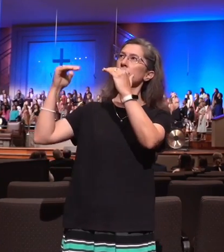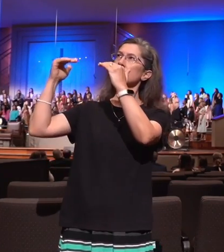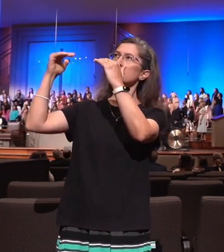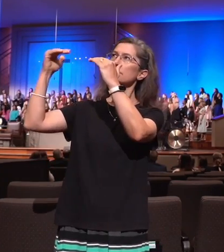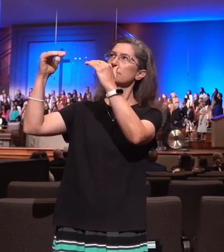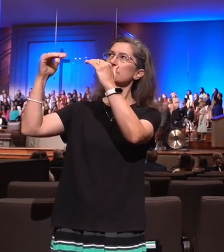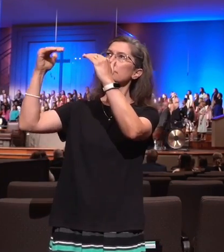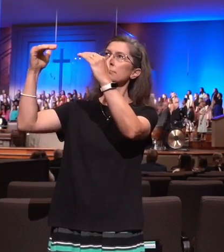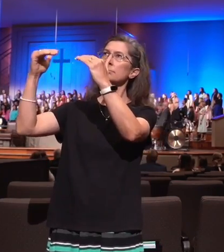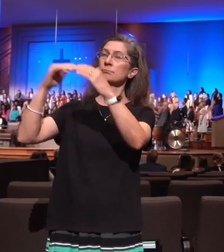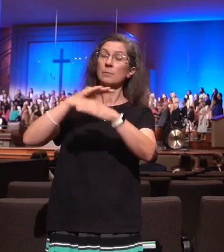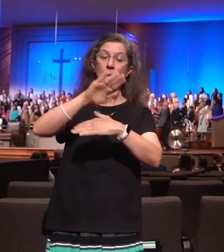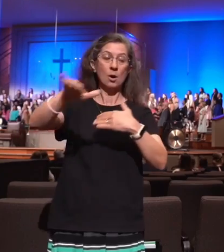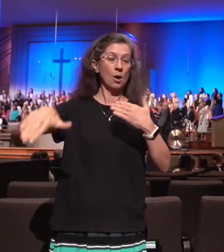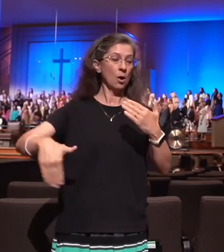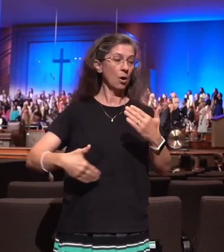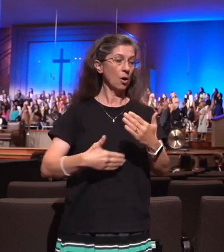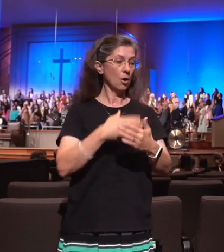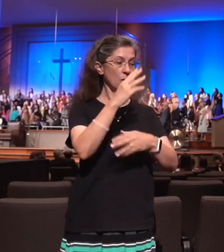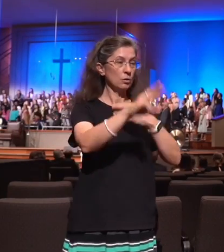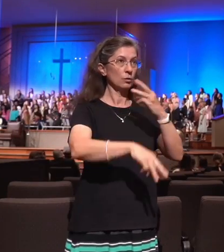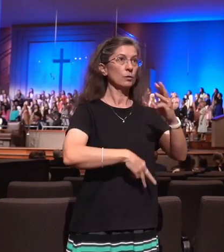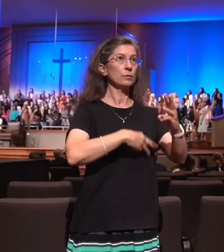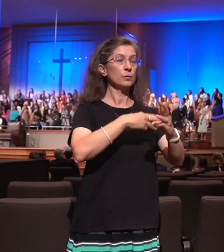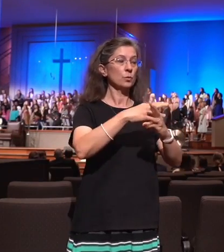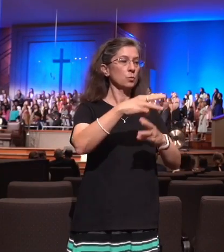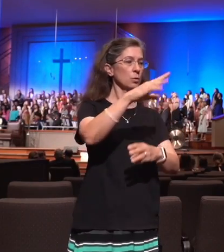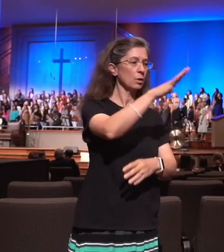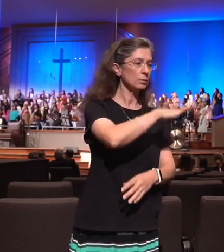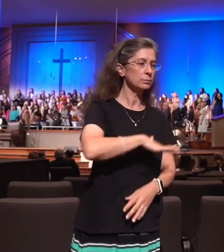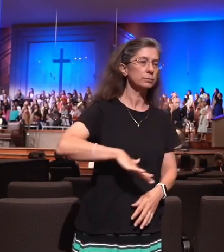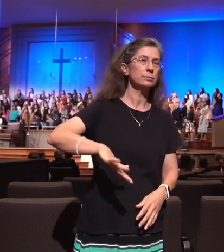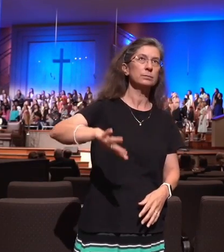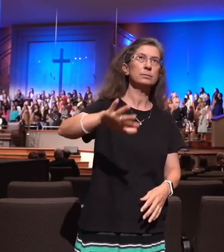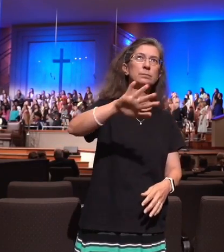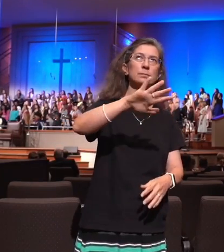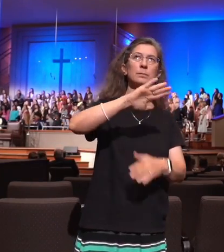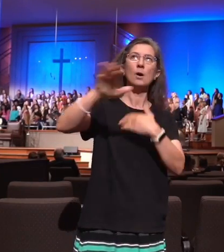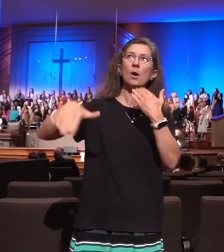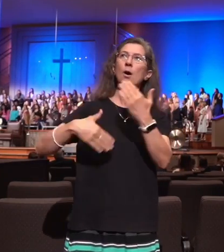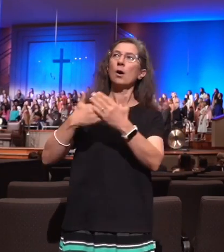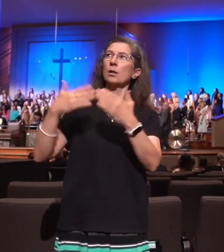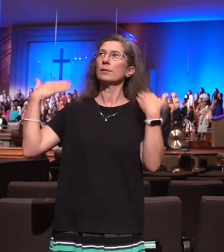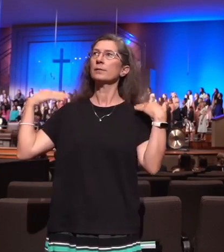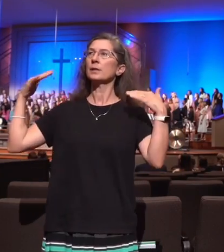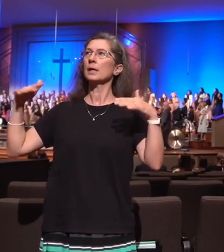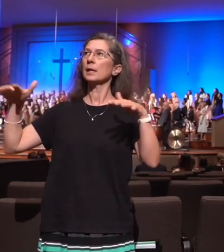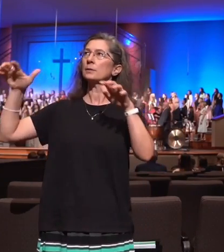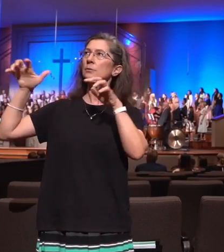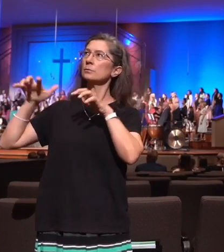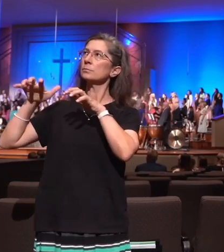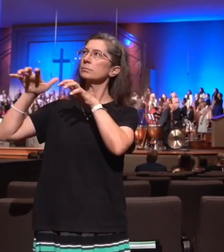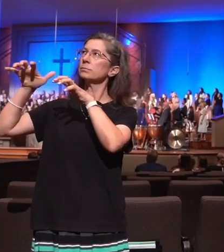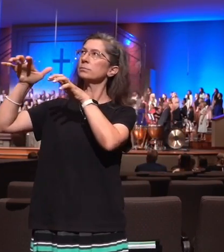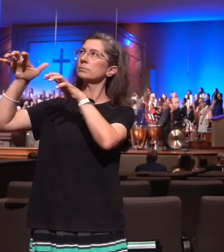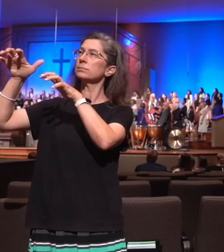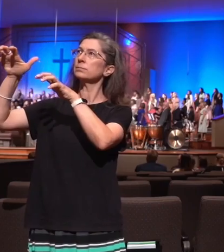testifies, the angels stand in awe to hear the saints